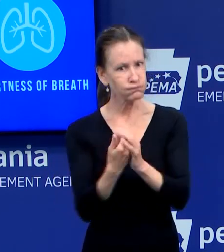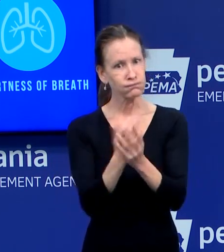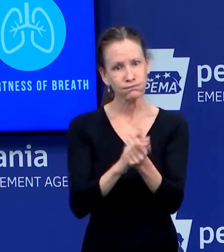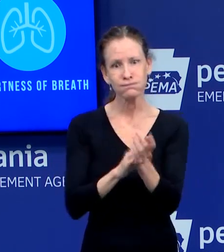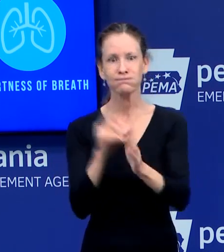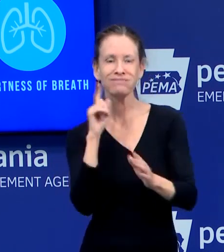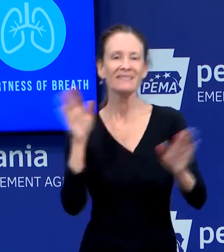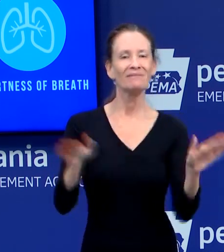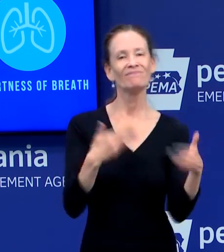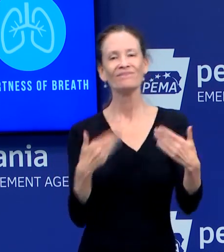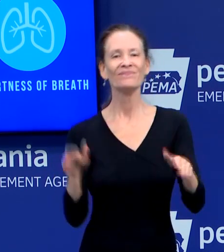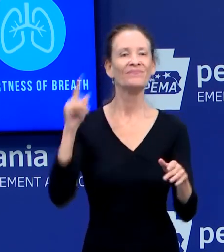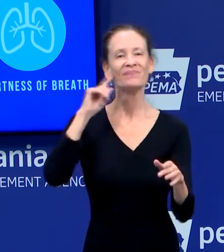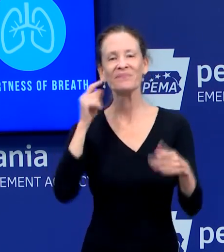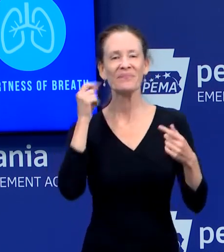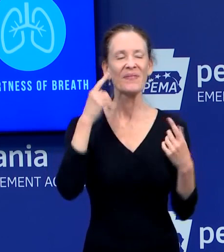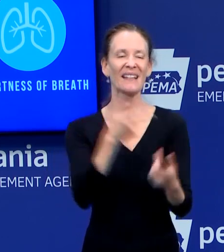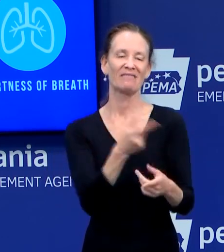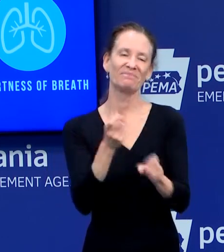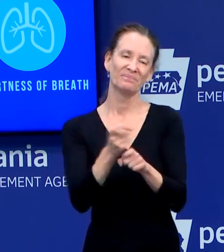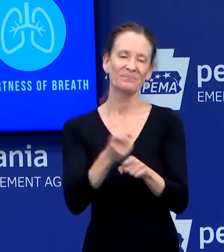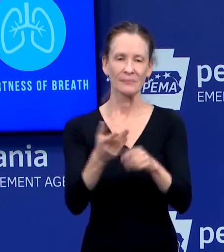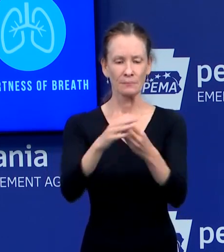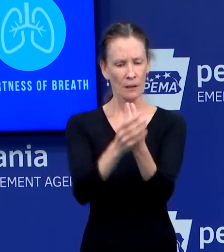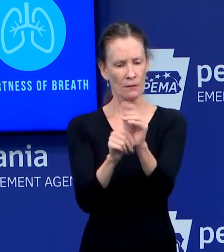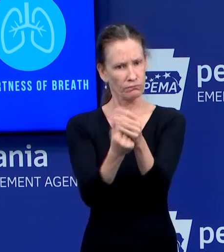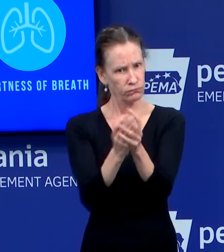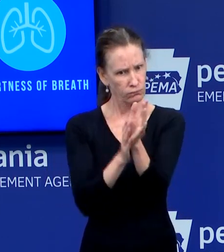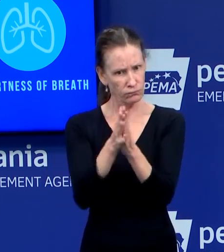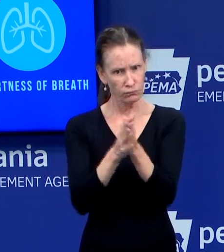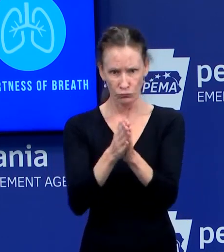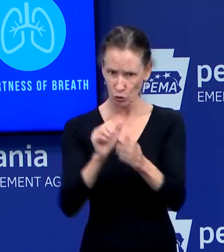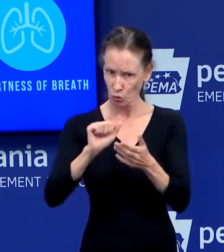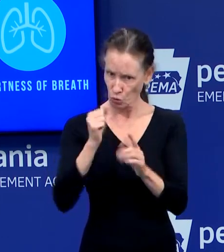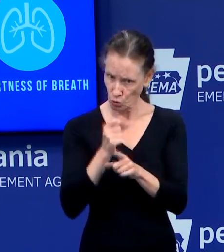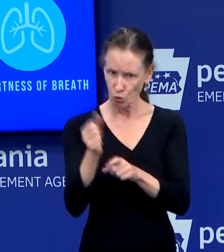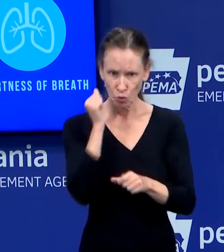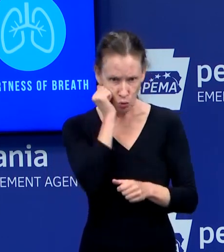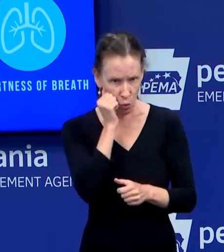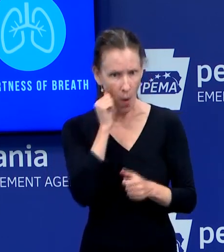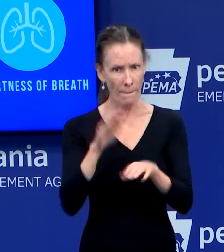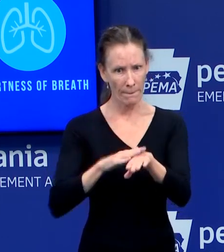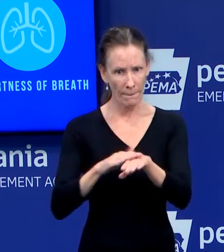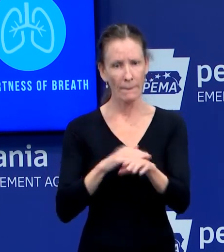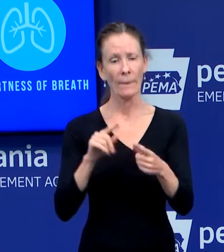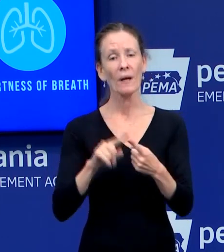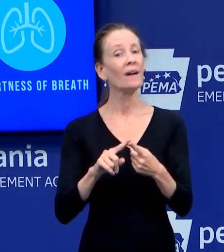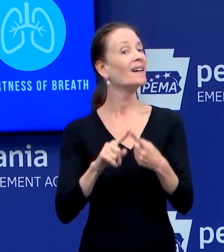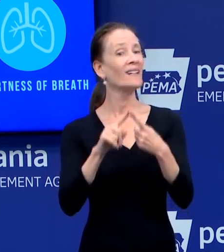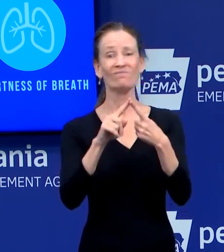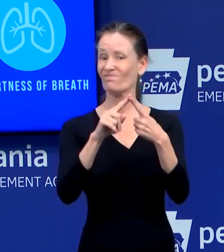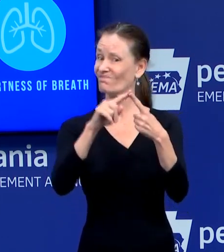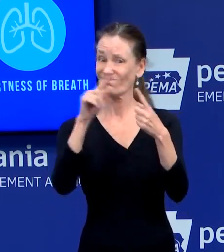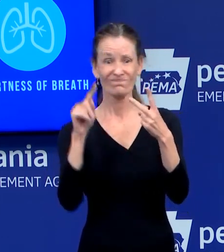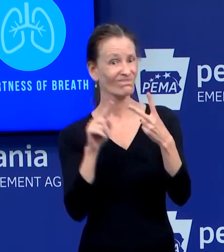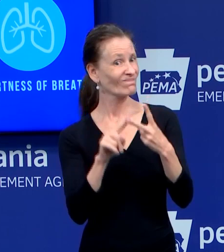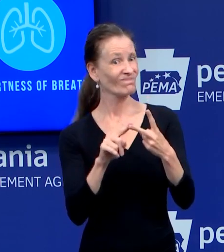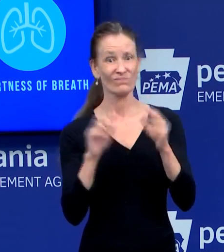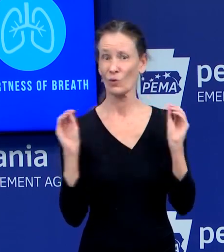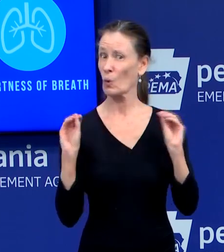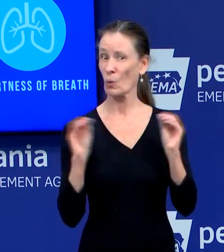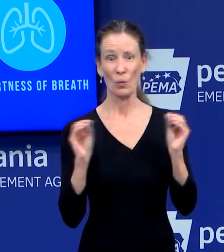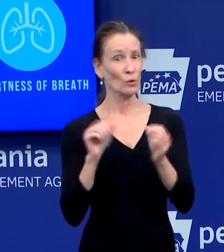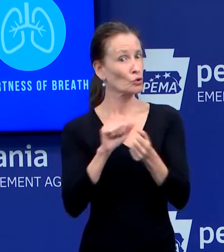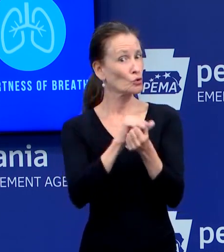And use hand sanitizer if soap and water are not available. Cover coughs and sneezes with your